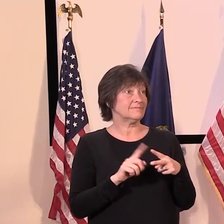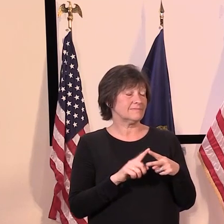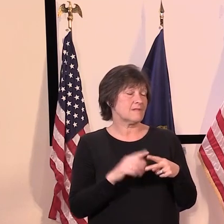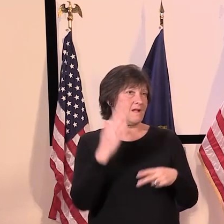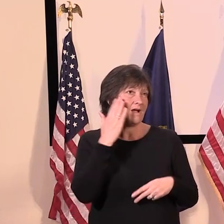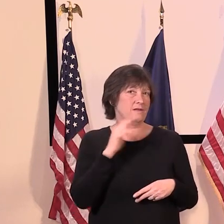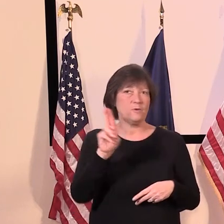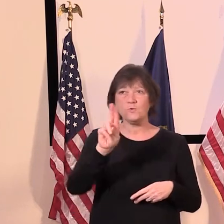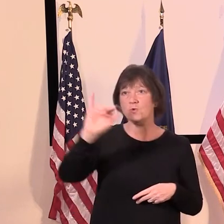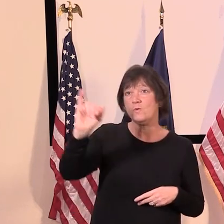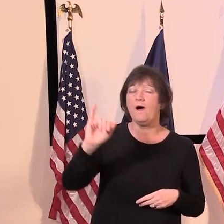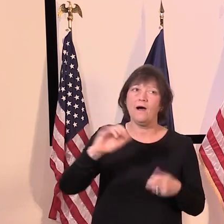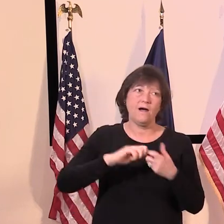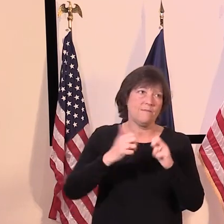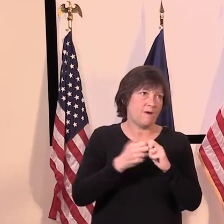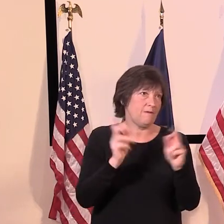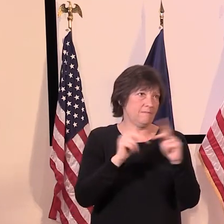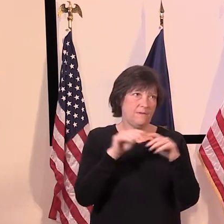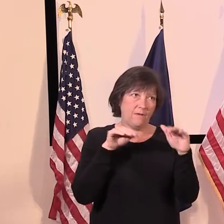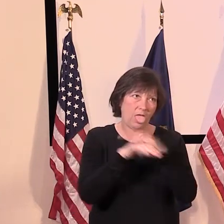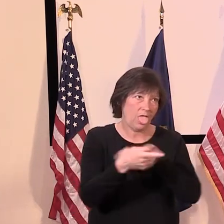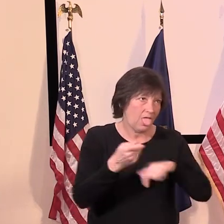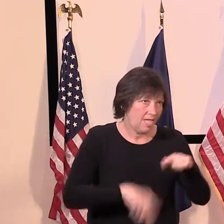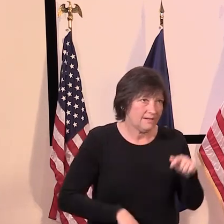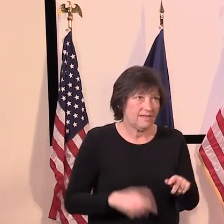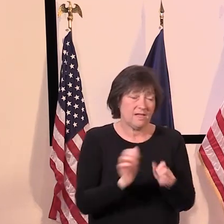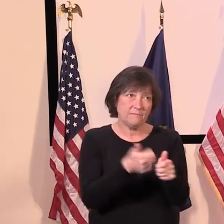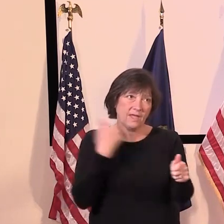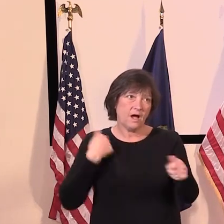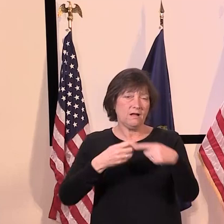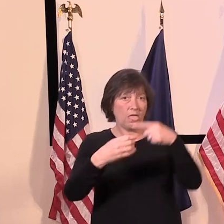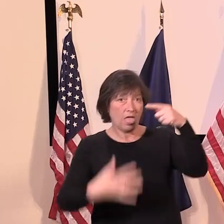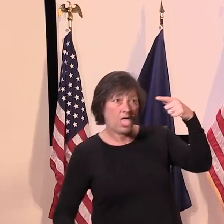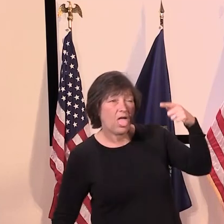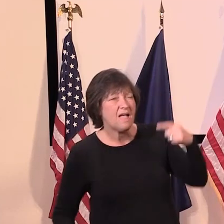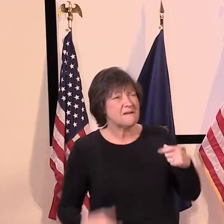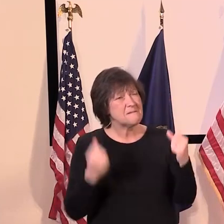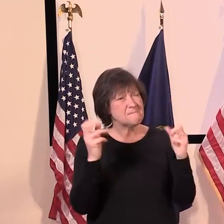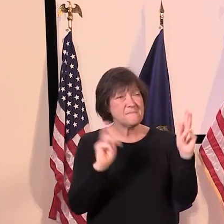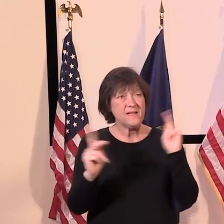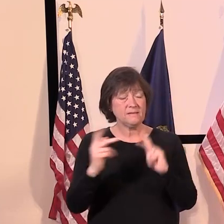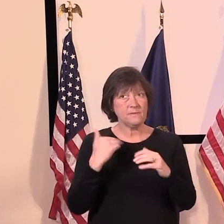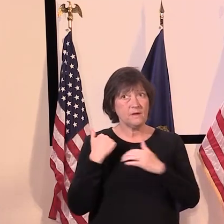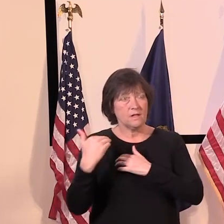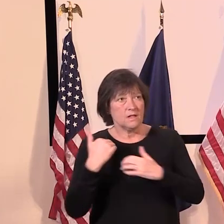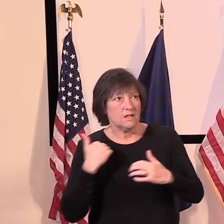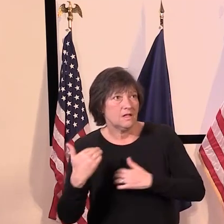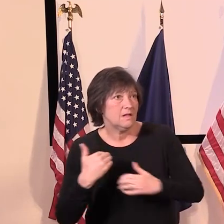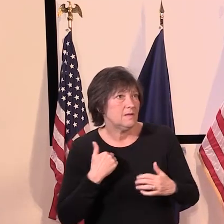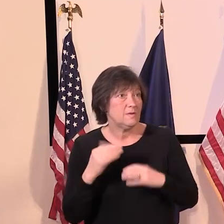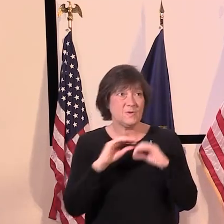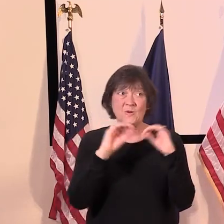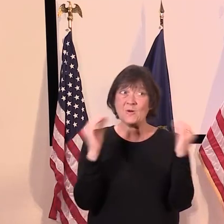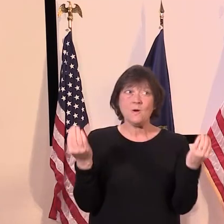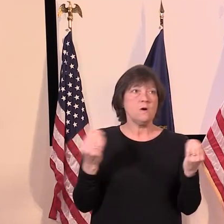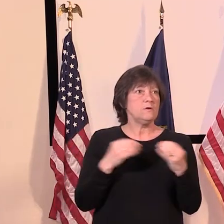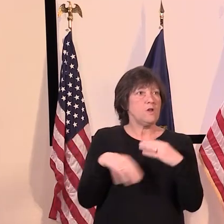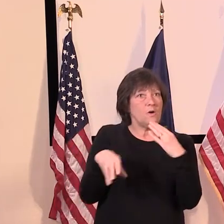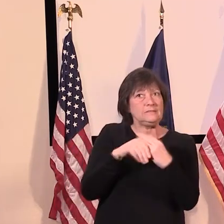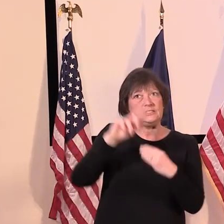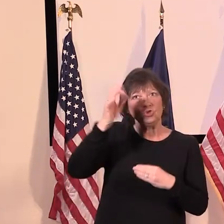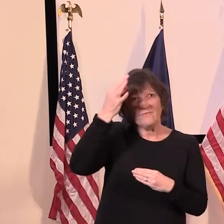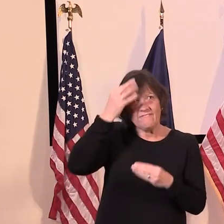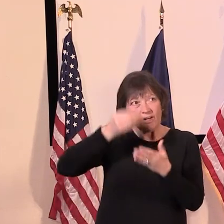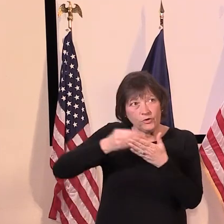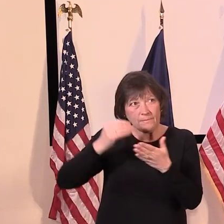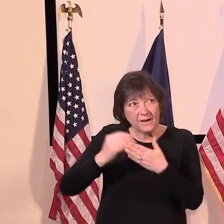we've got a lot of calls from our viewers saying, um, that they still can't like get through and they're not getting the payment protection program. either it's